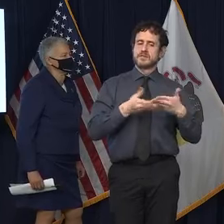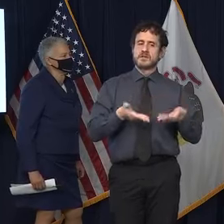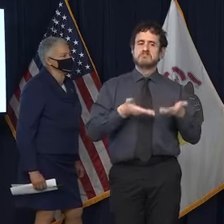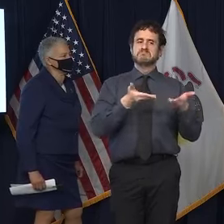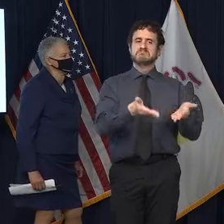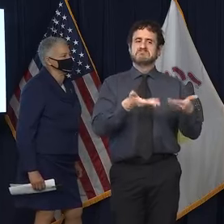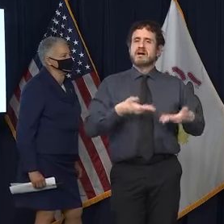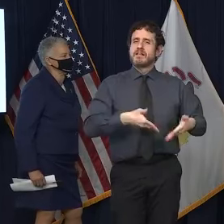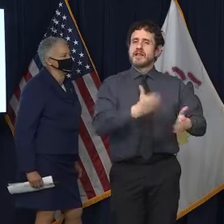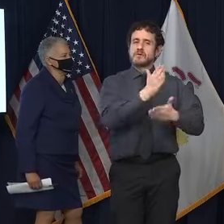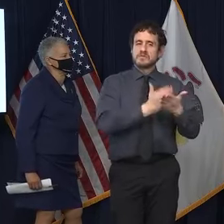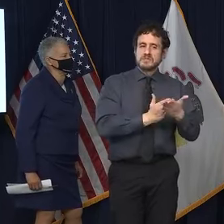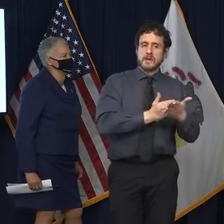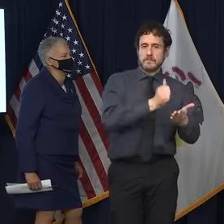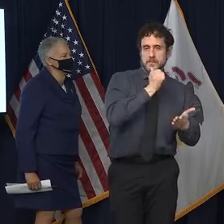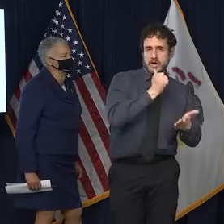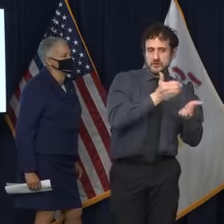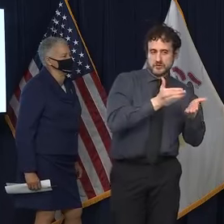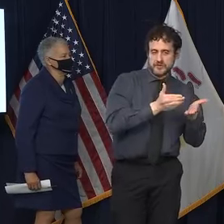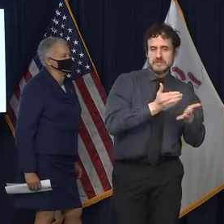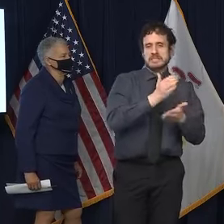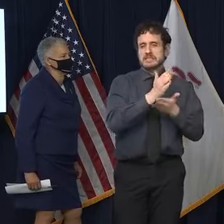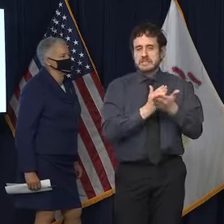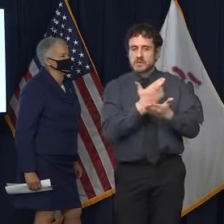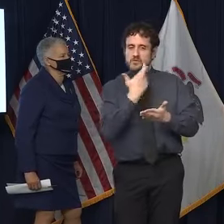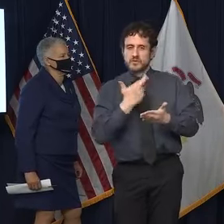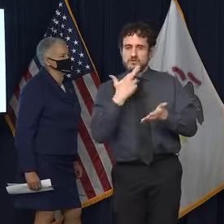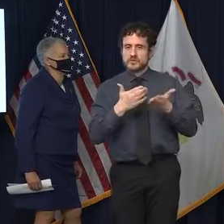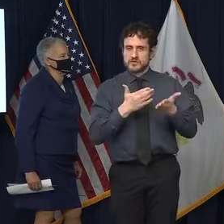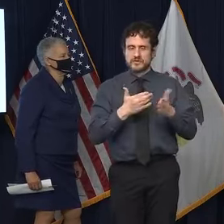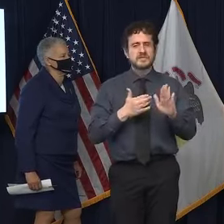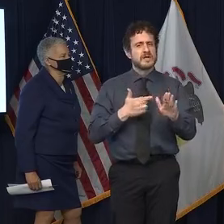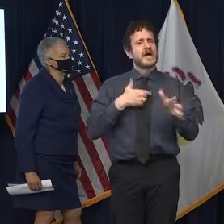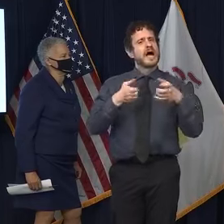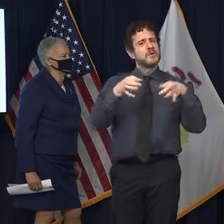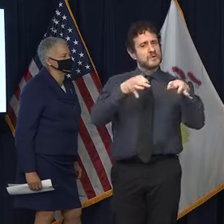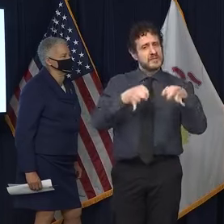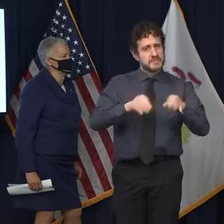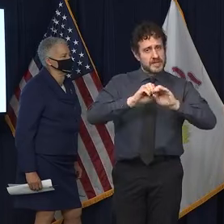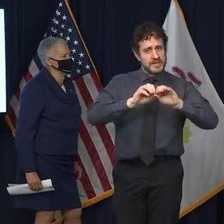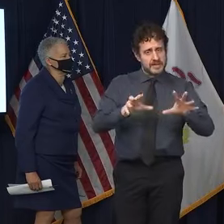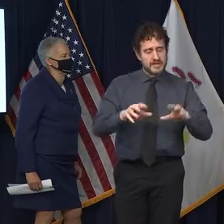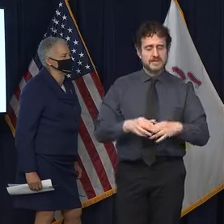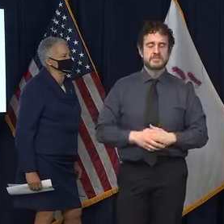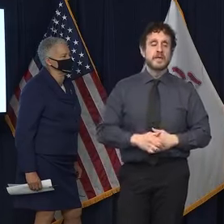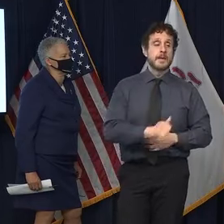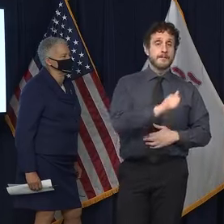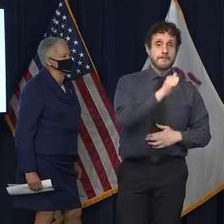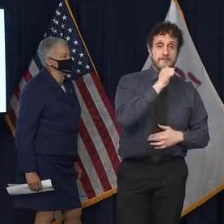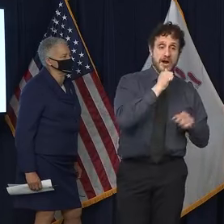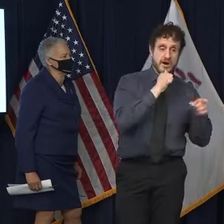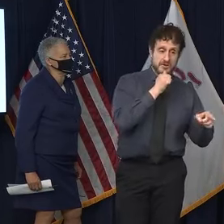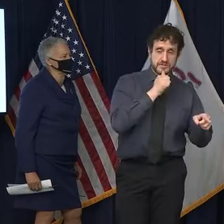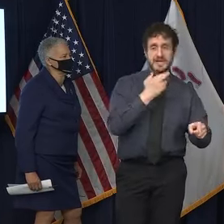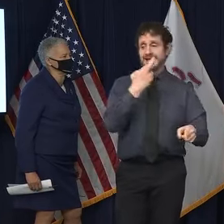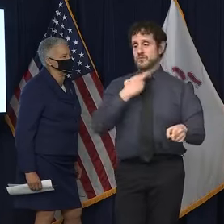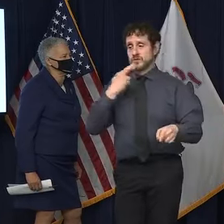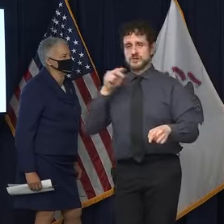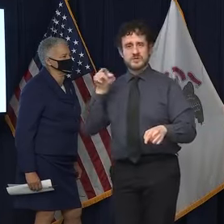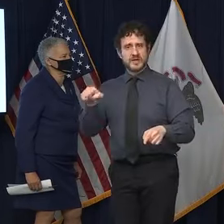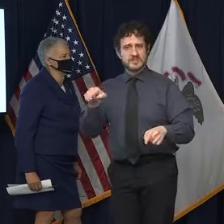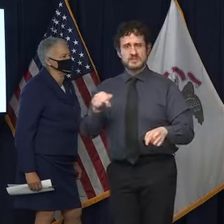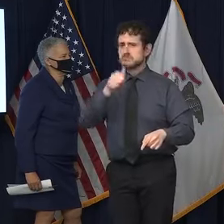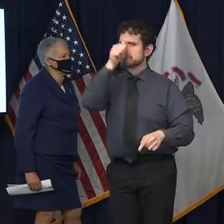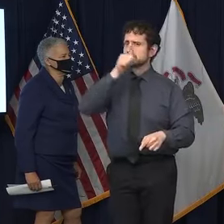Look, I want to be clear with everybody. Bars and restaurants have suffered mightily because this